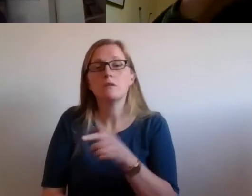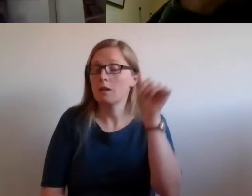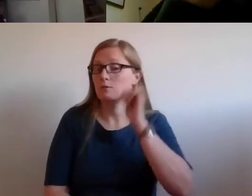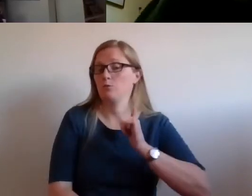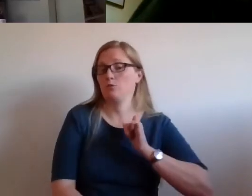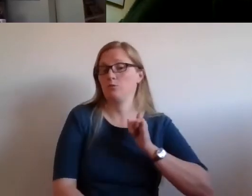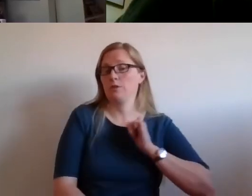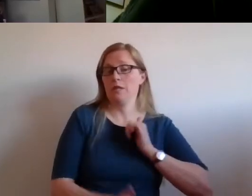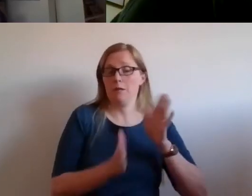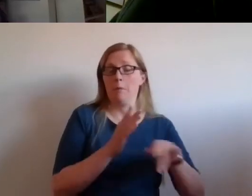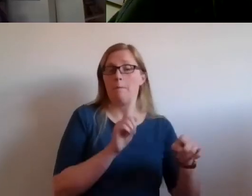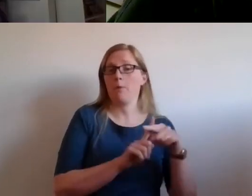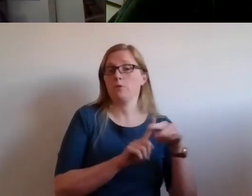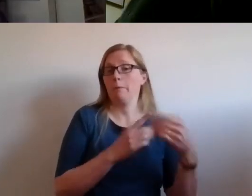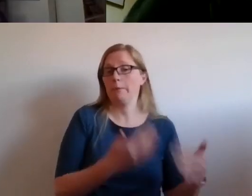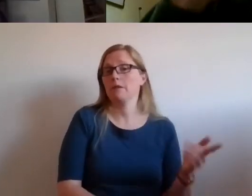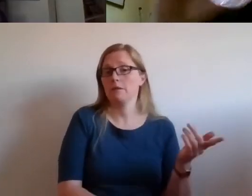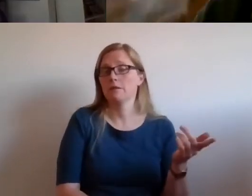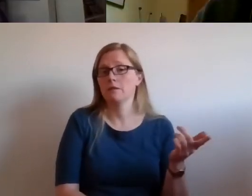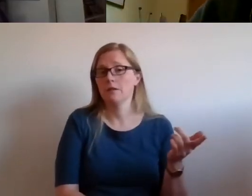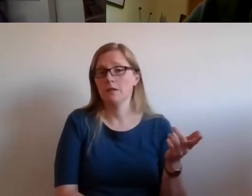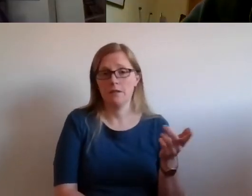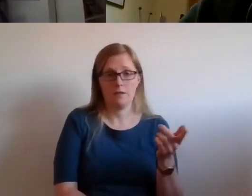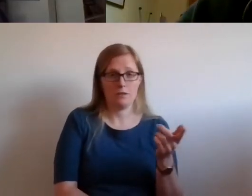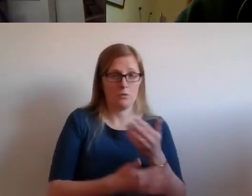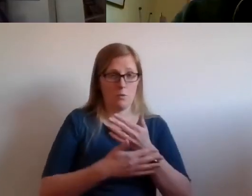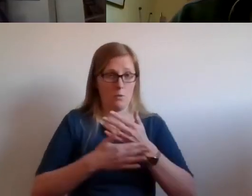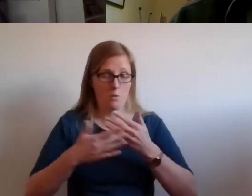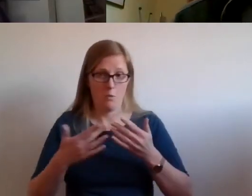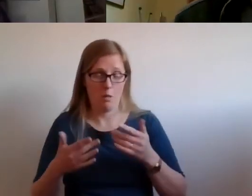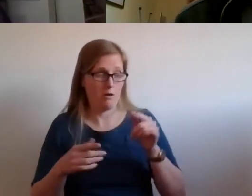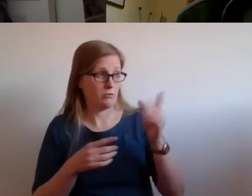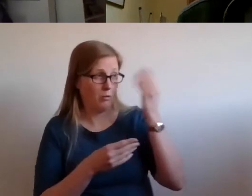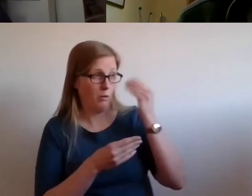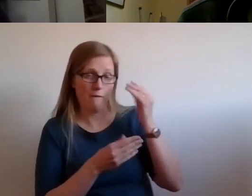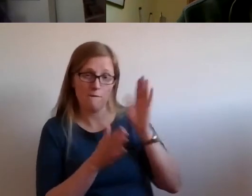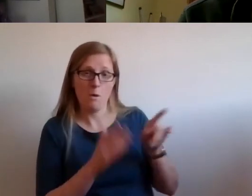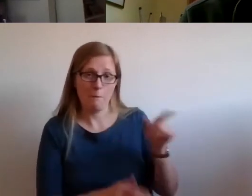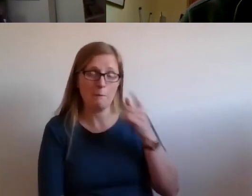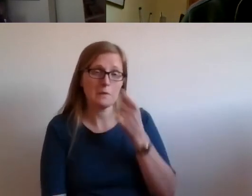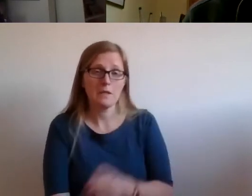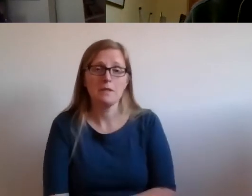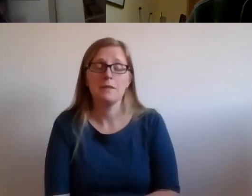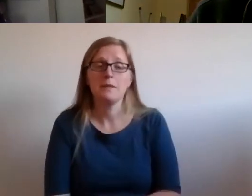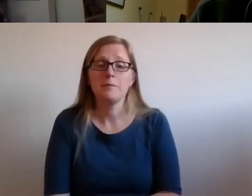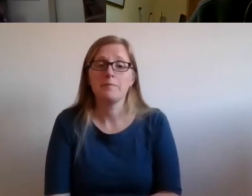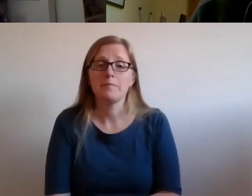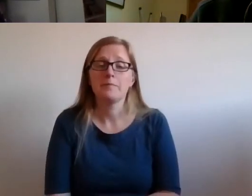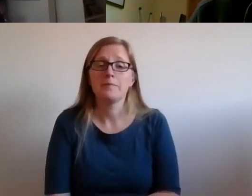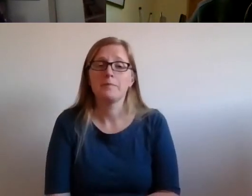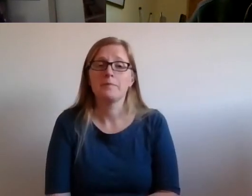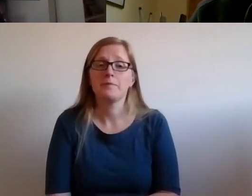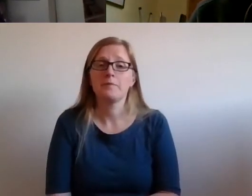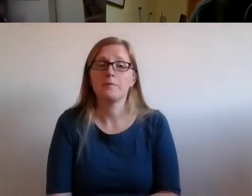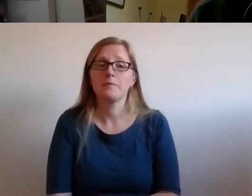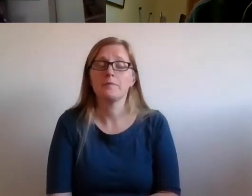been a very positive one. think there's a lot of lessons that all the rest of us are learning. But the interesting thing from